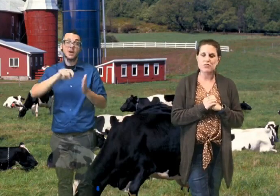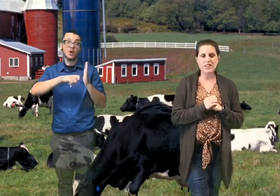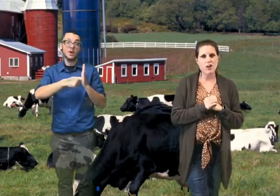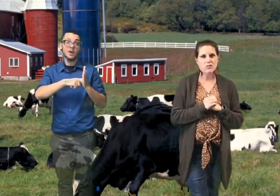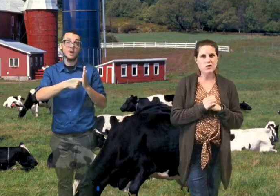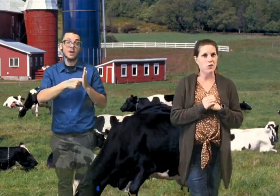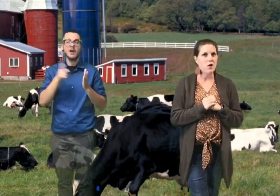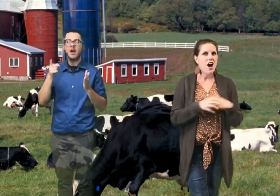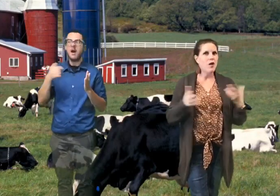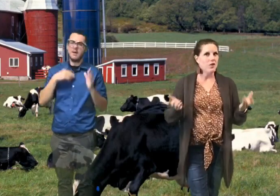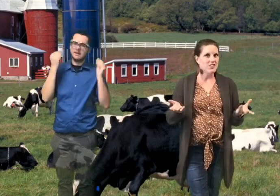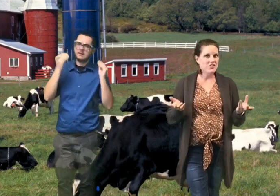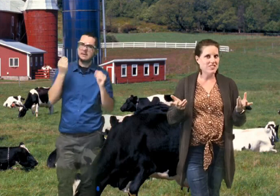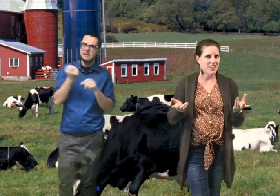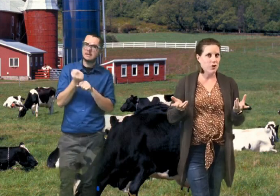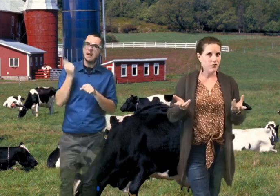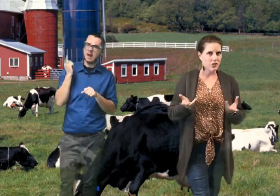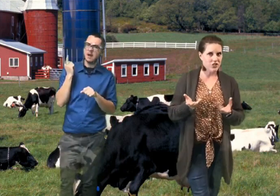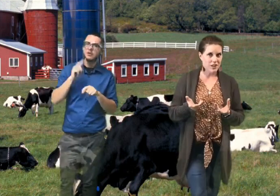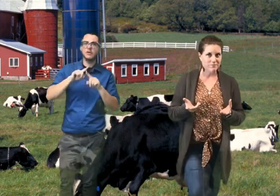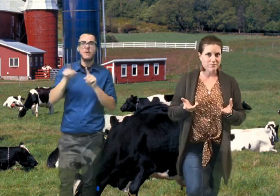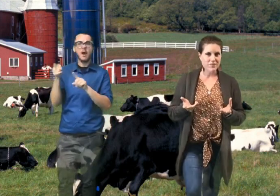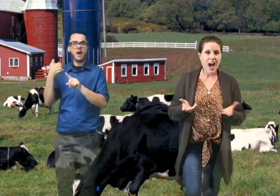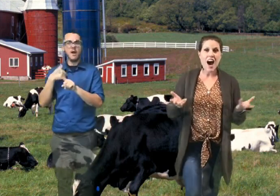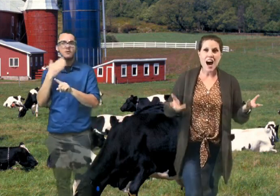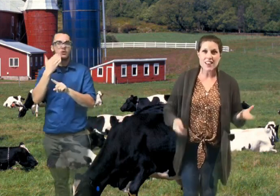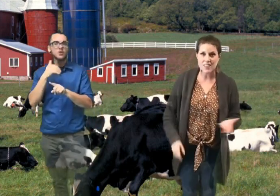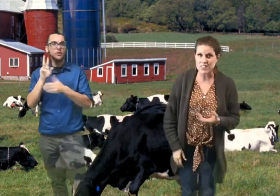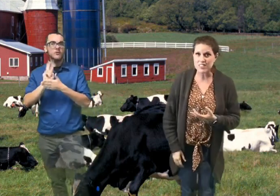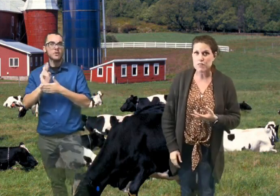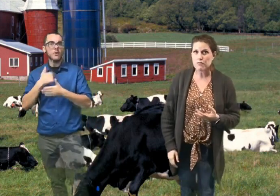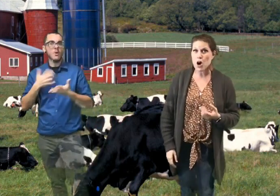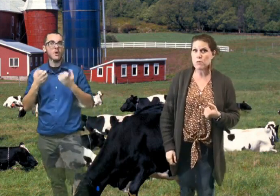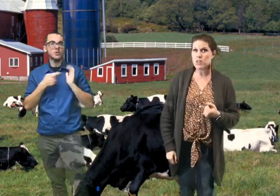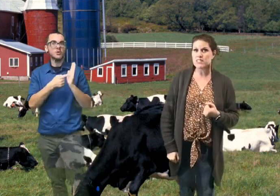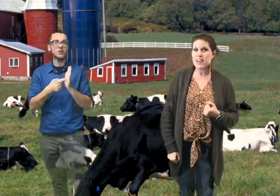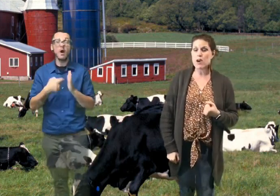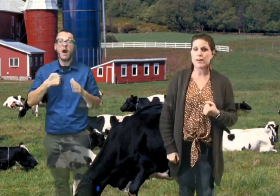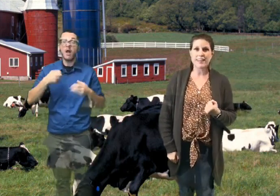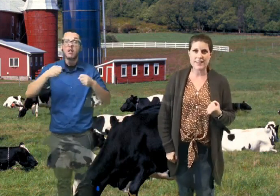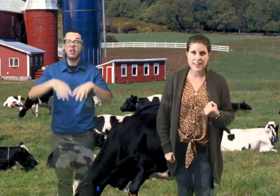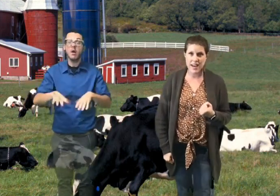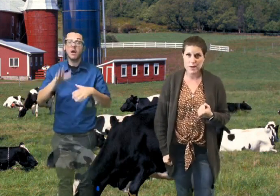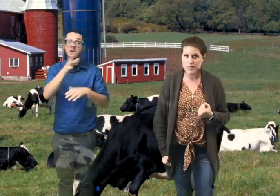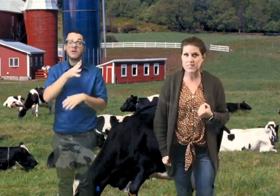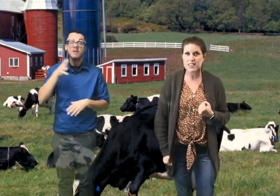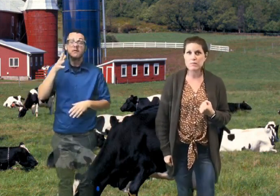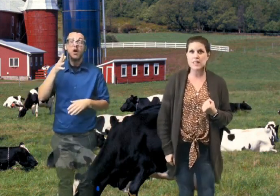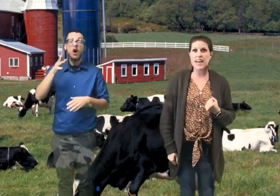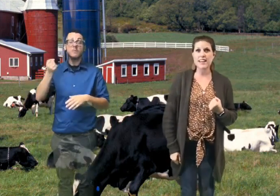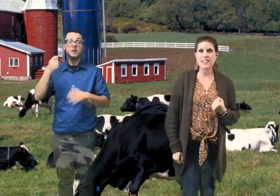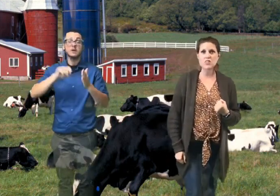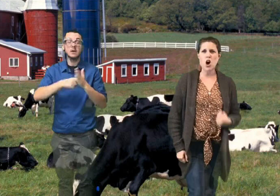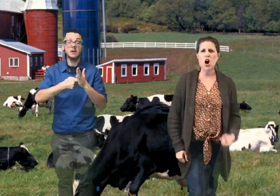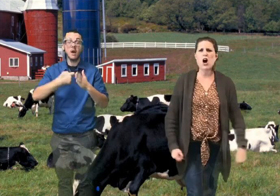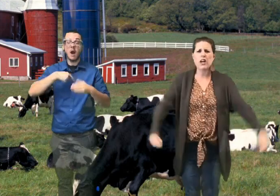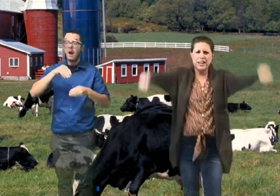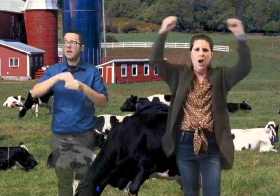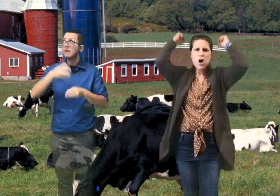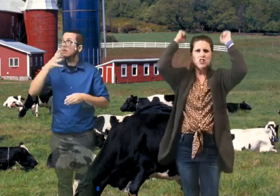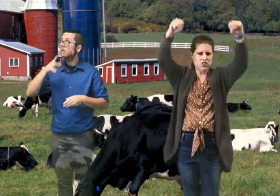had a really cute video so I wanted you to see her version. I lost the farmer's dairy key. I'm in some ladies'